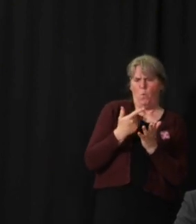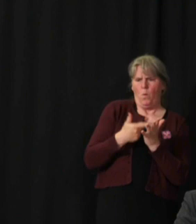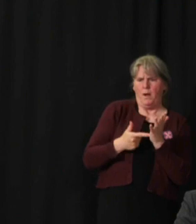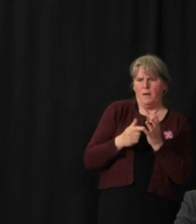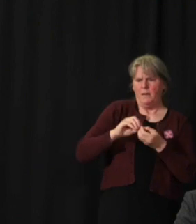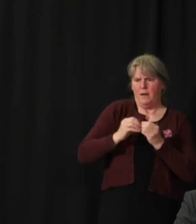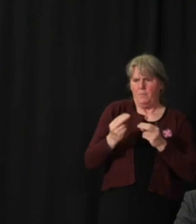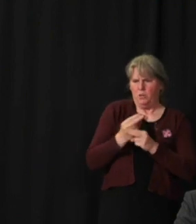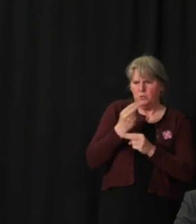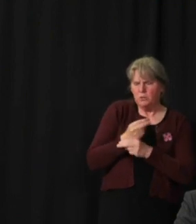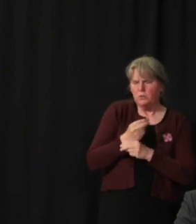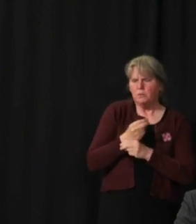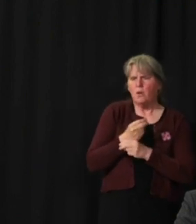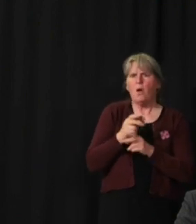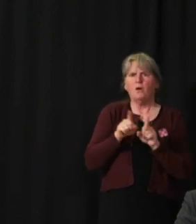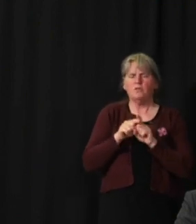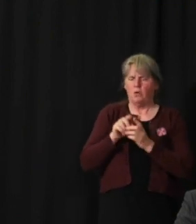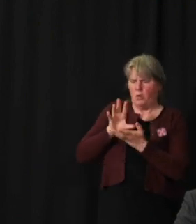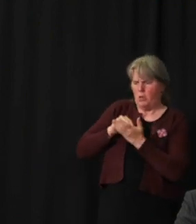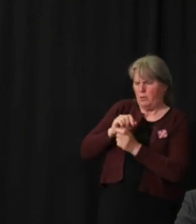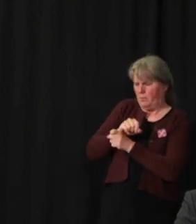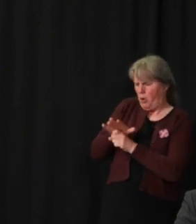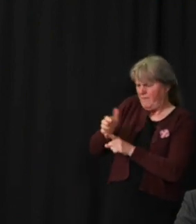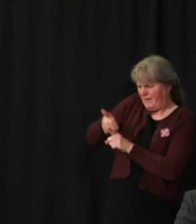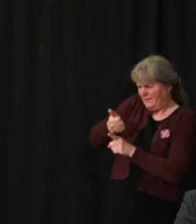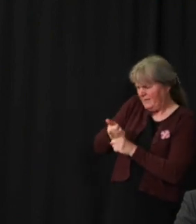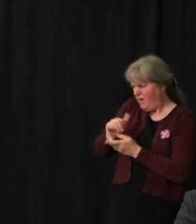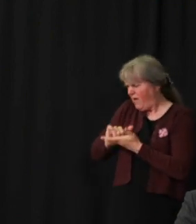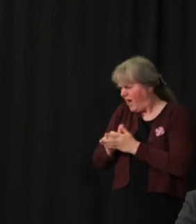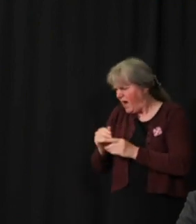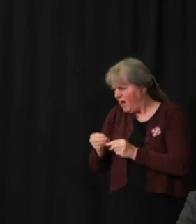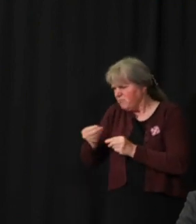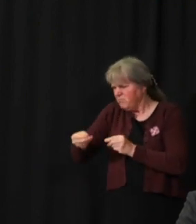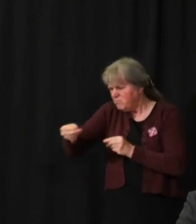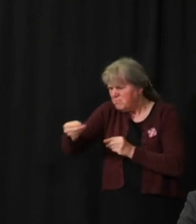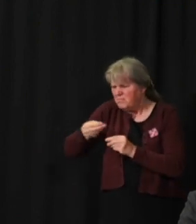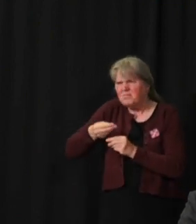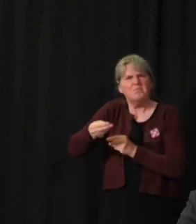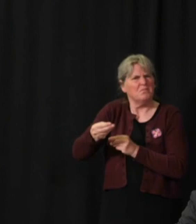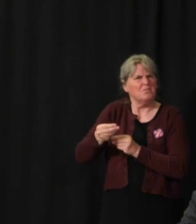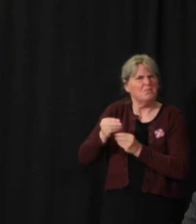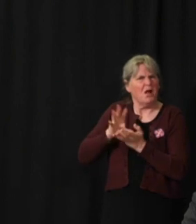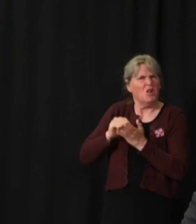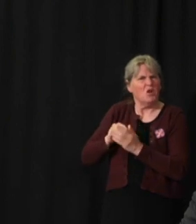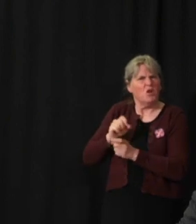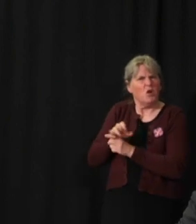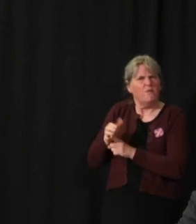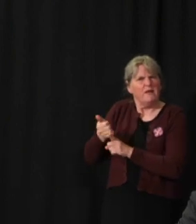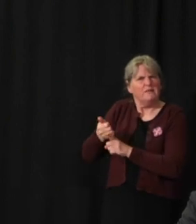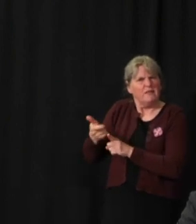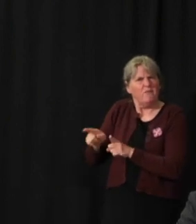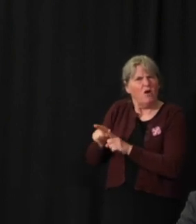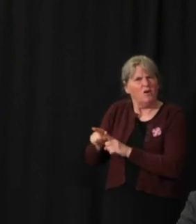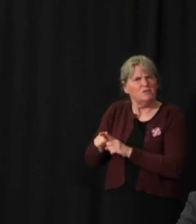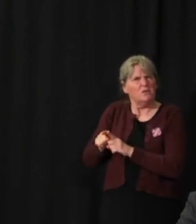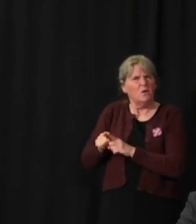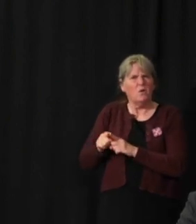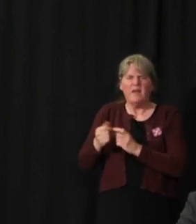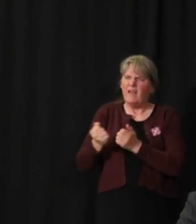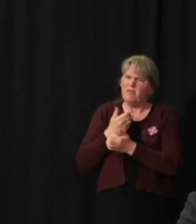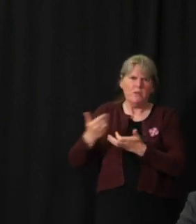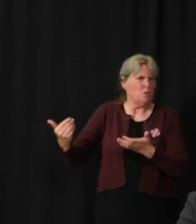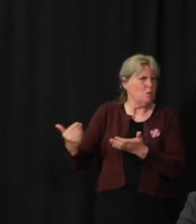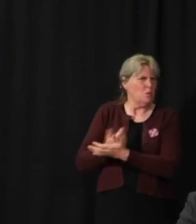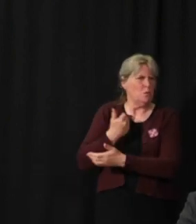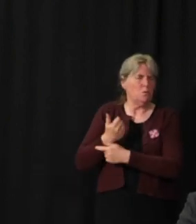learning more about COVID transmission. So these are, and this particular model, what